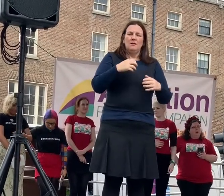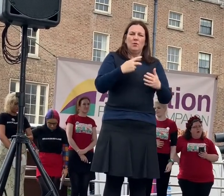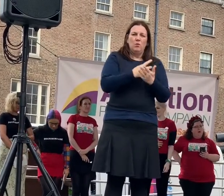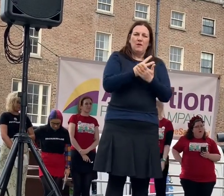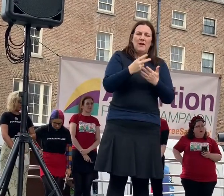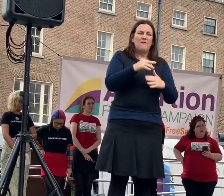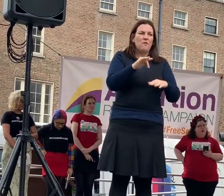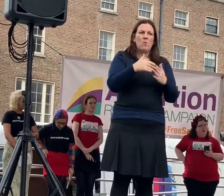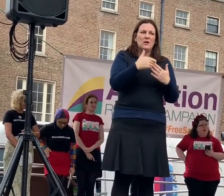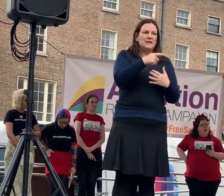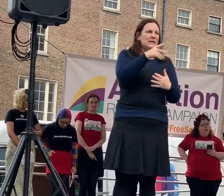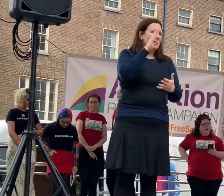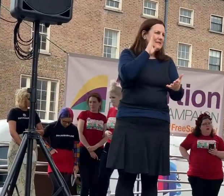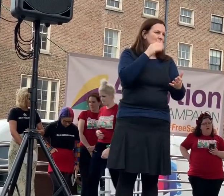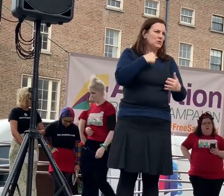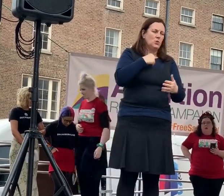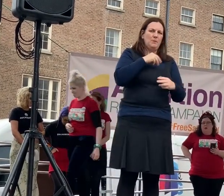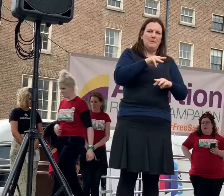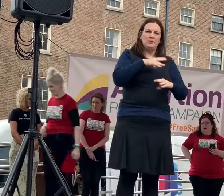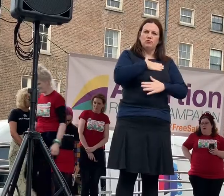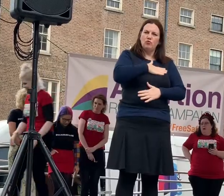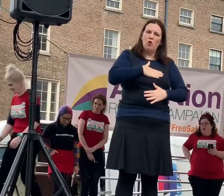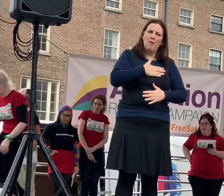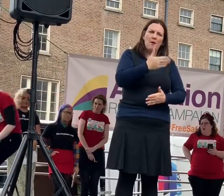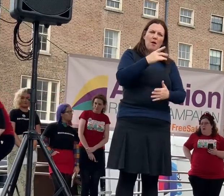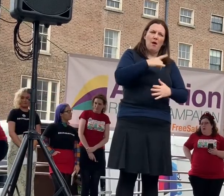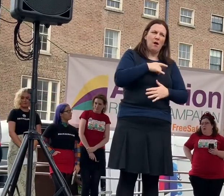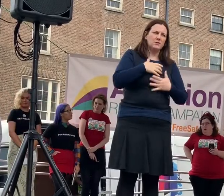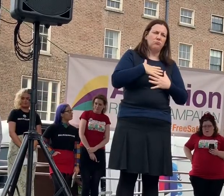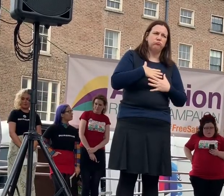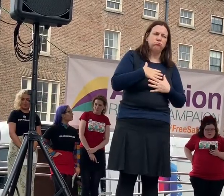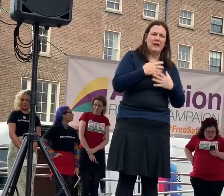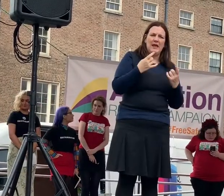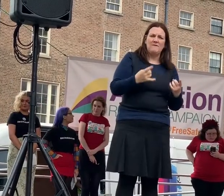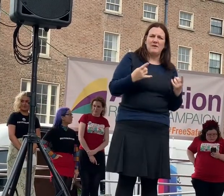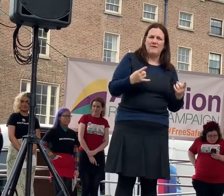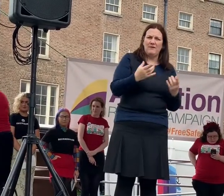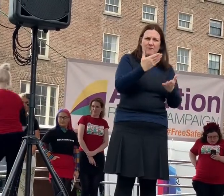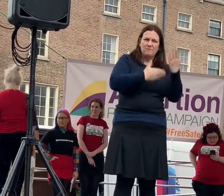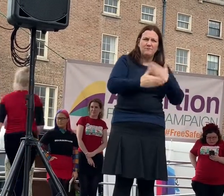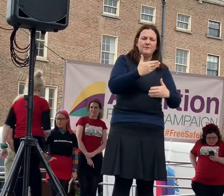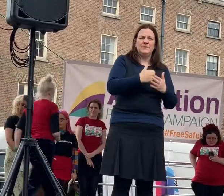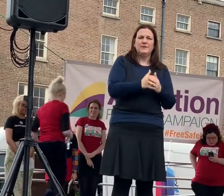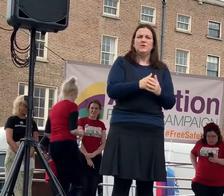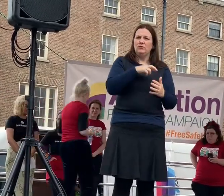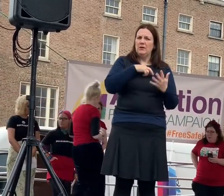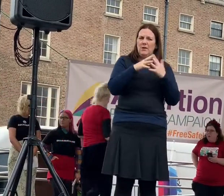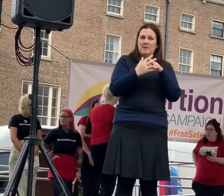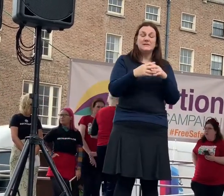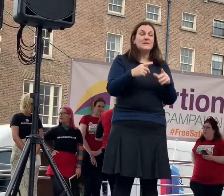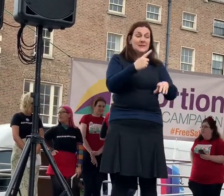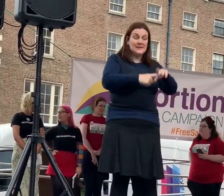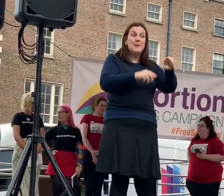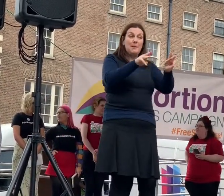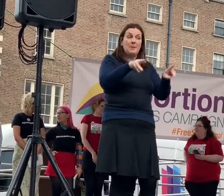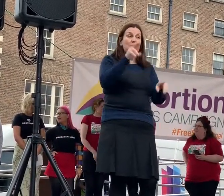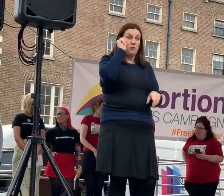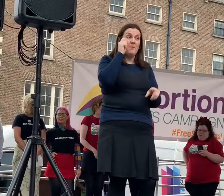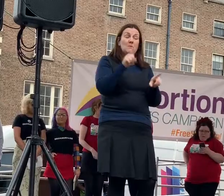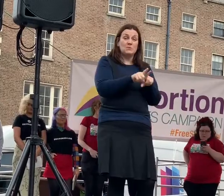to the movement, whose nerves still associate pride pink with conflict. Disabled people remember too.